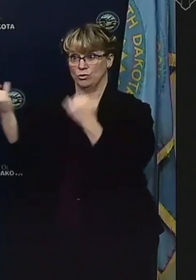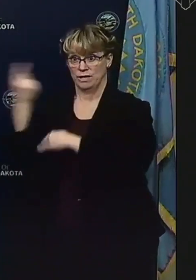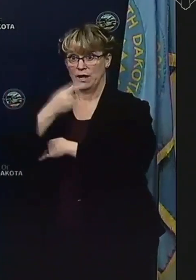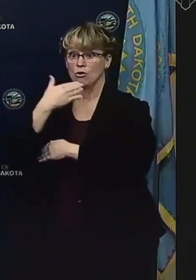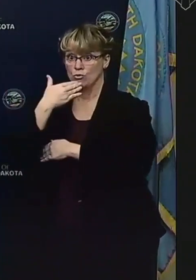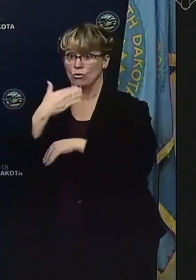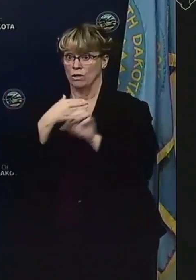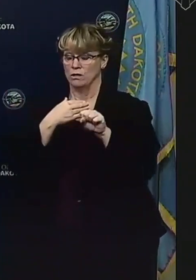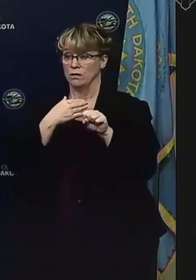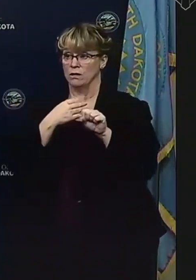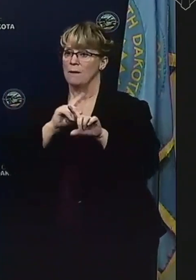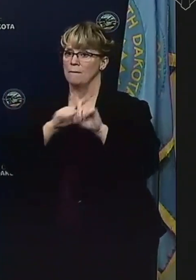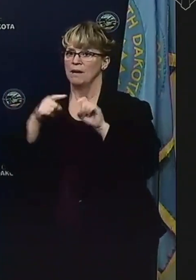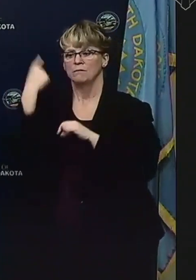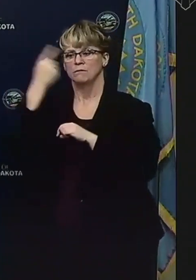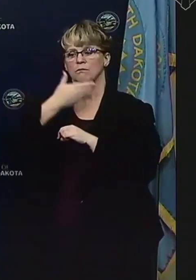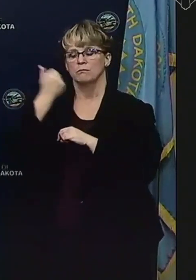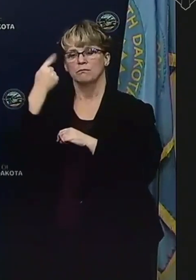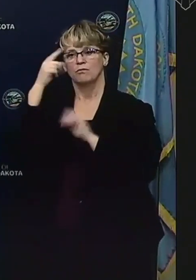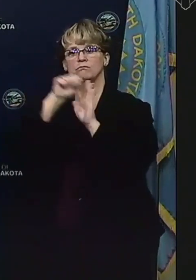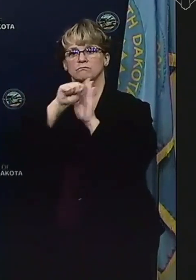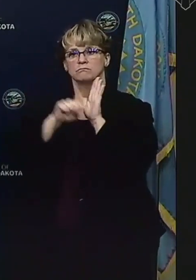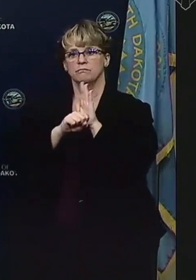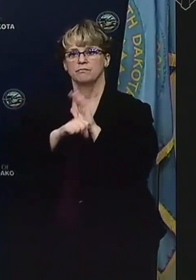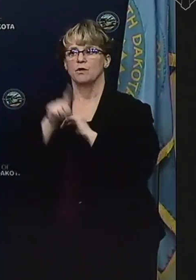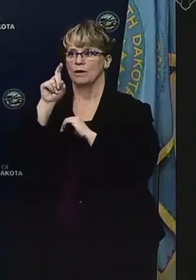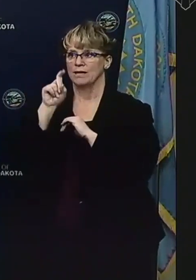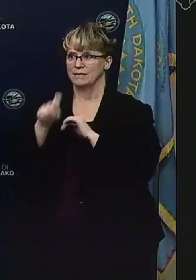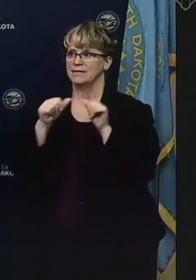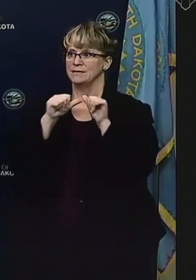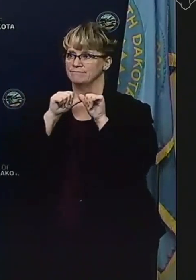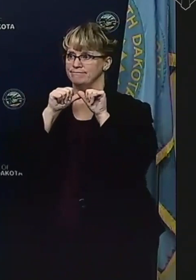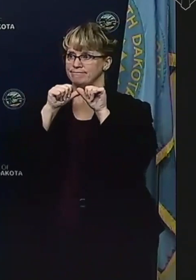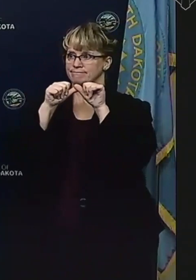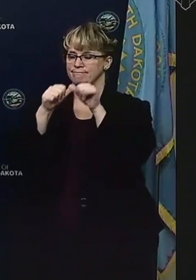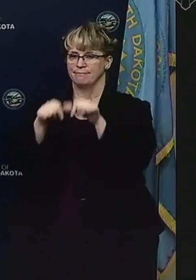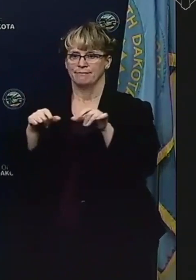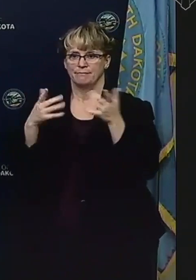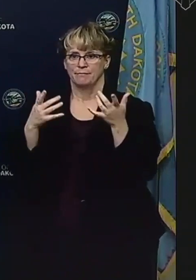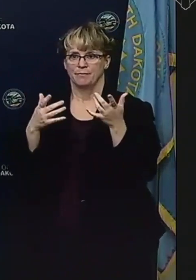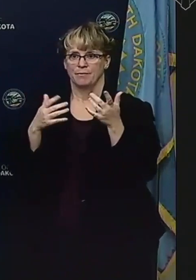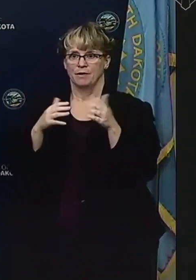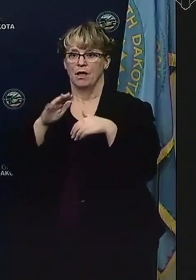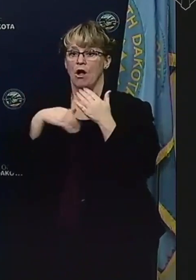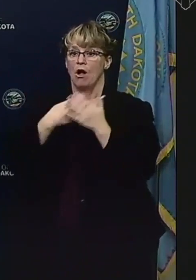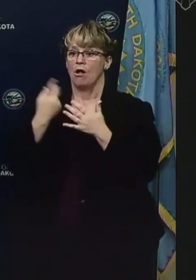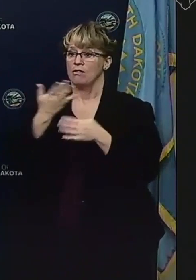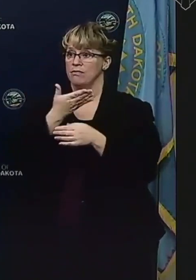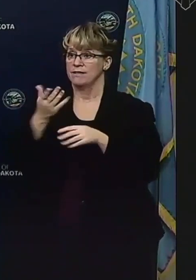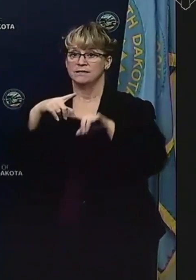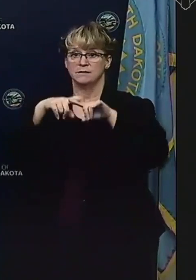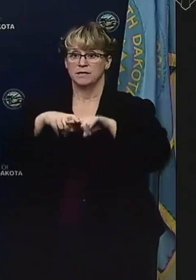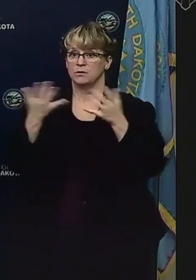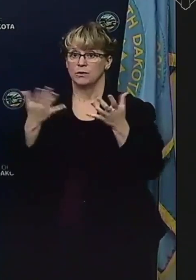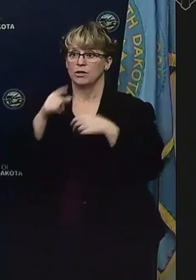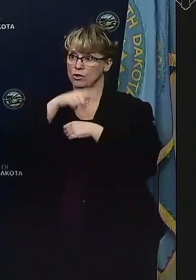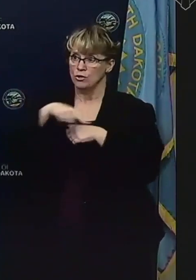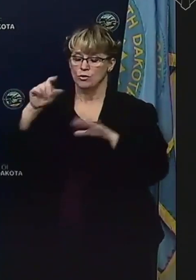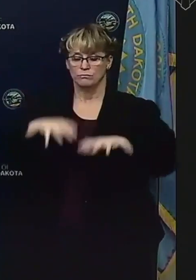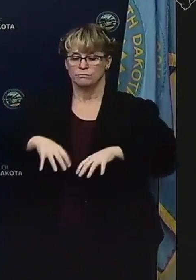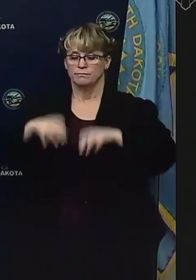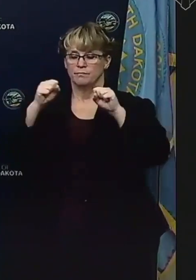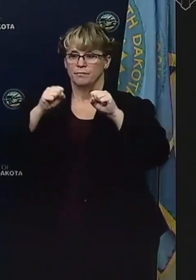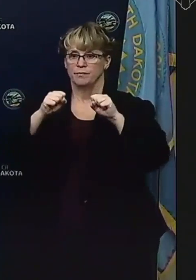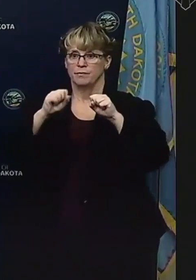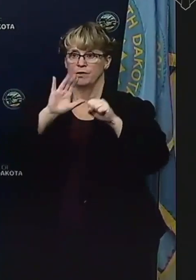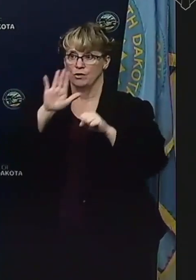encouraging and look better for our state, we need to stay the course. All of this hinges on you doing your part. You taking the